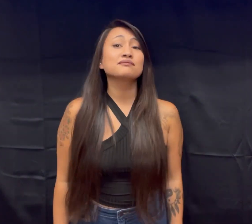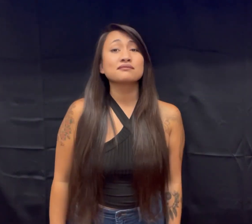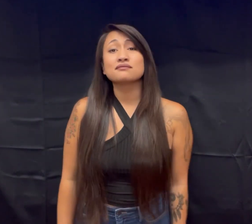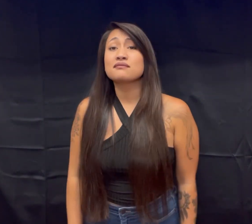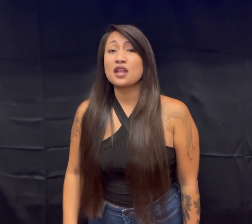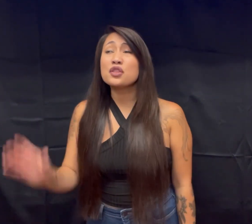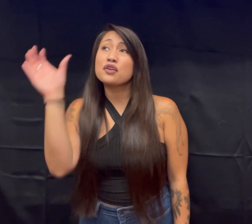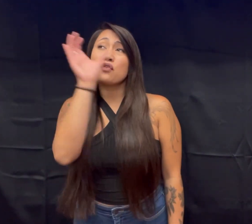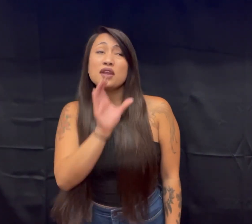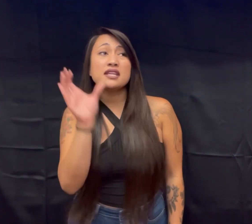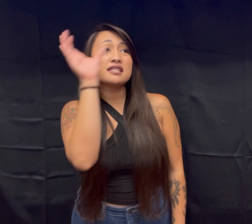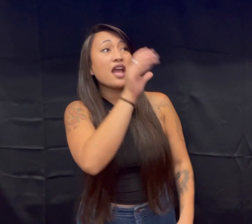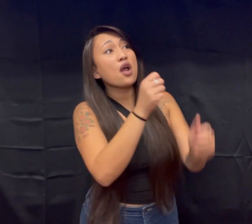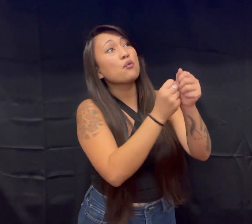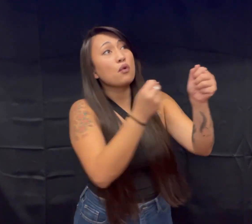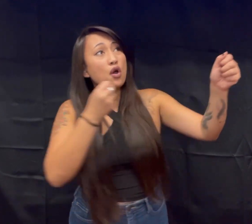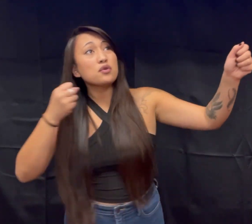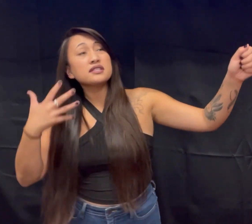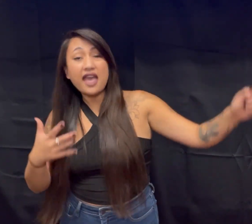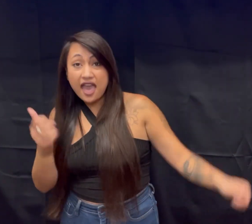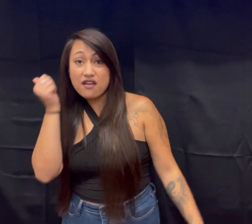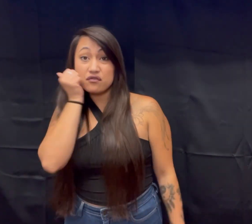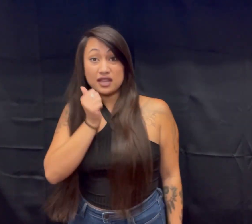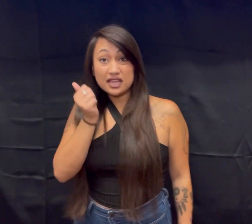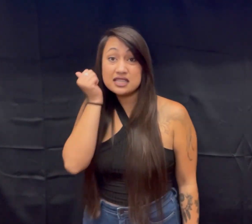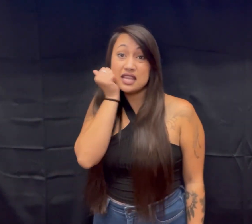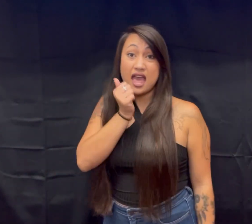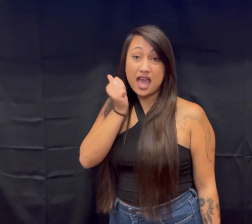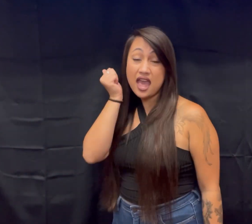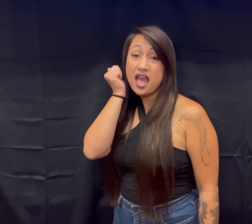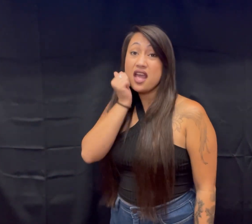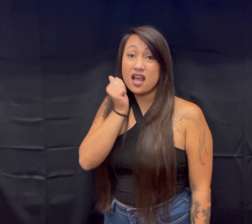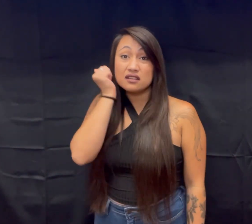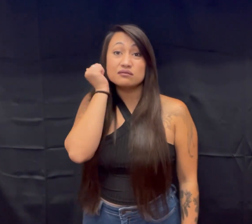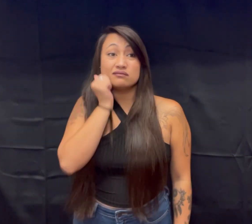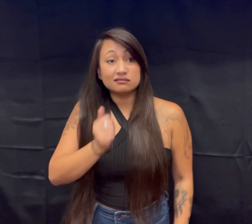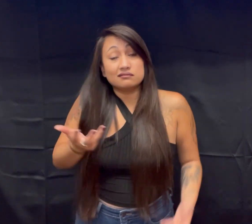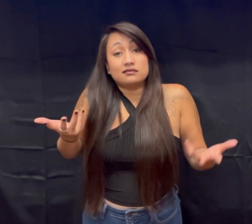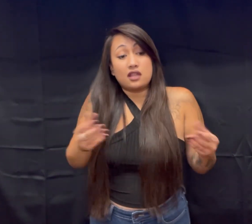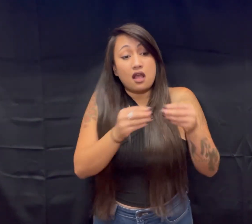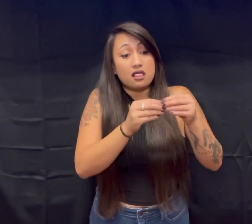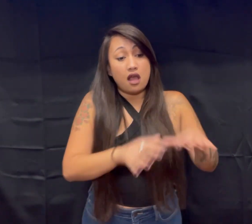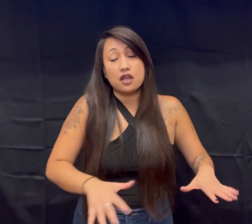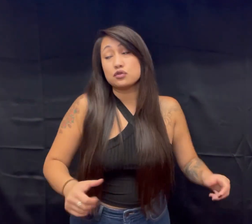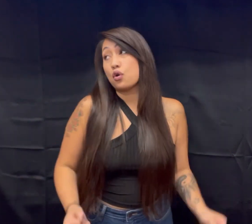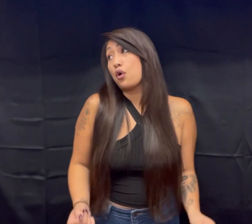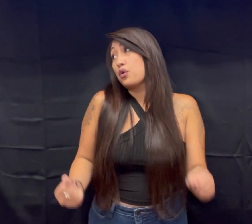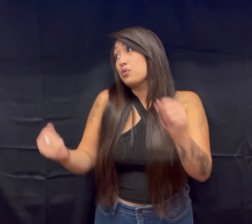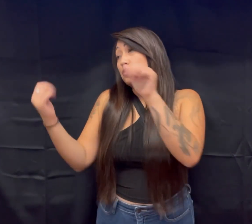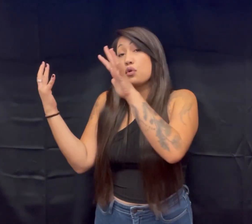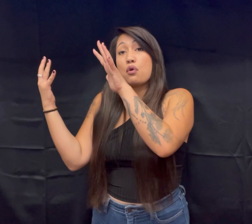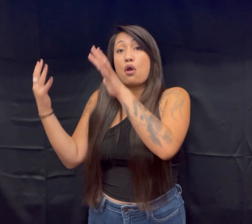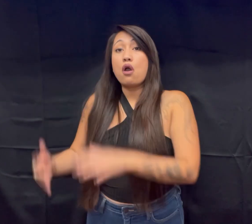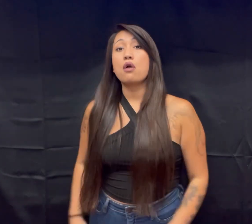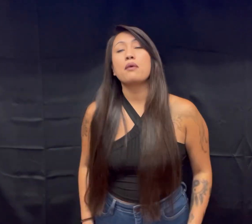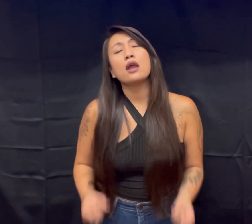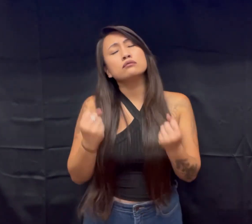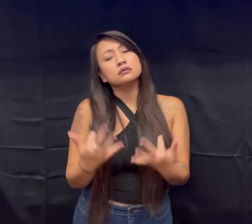I look for his eyebrows every day I guess he got lost or flew away